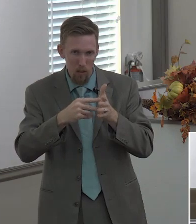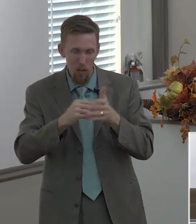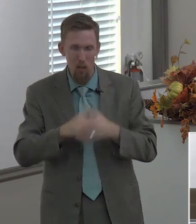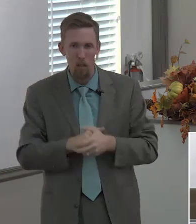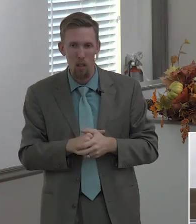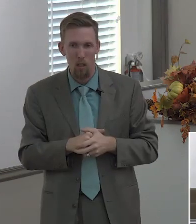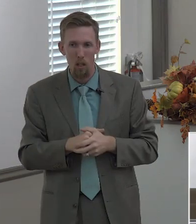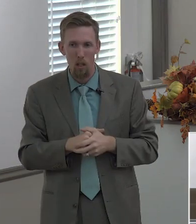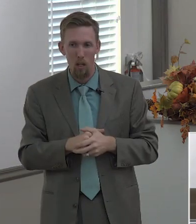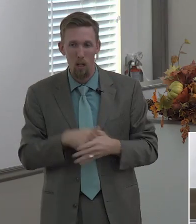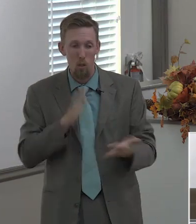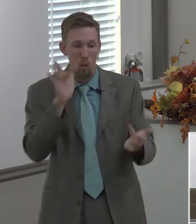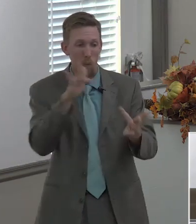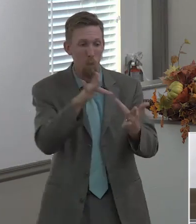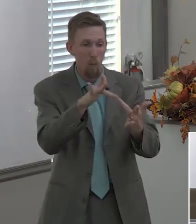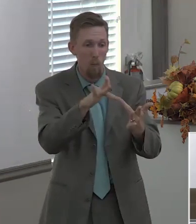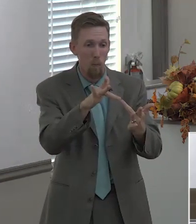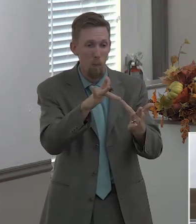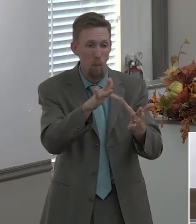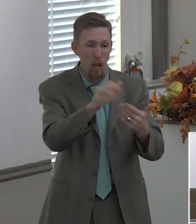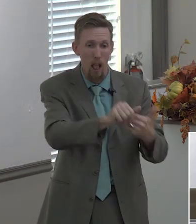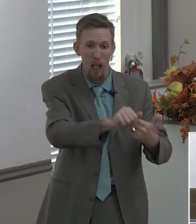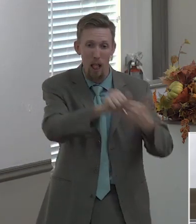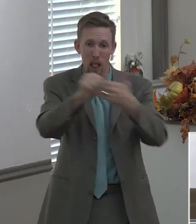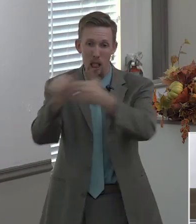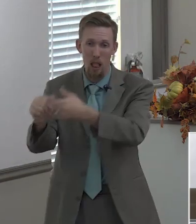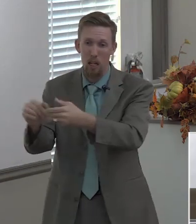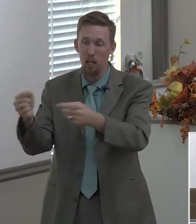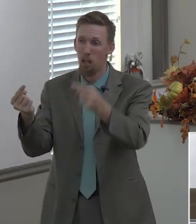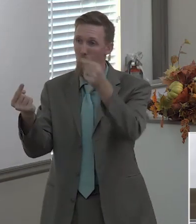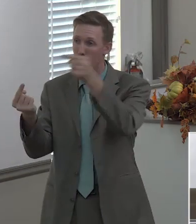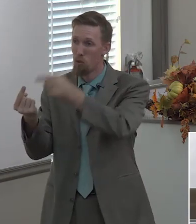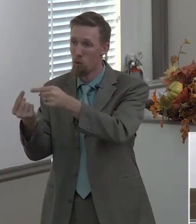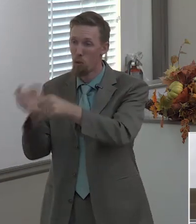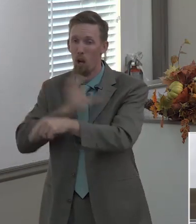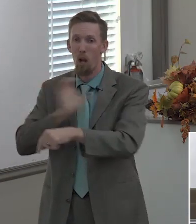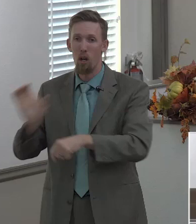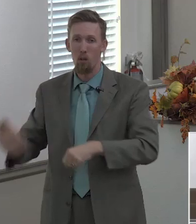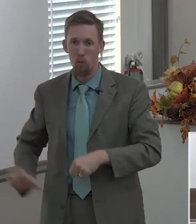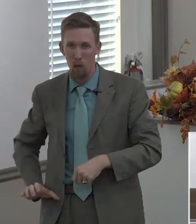word metatheo means to reach them for christ it means to bring them to the lord